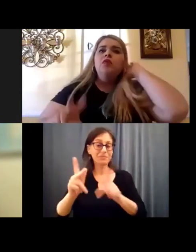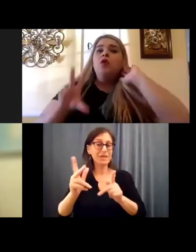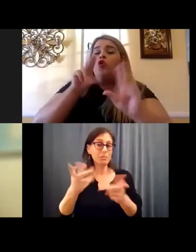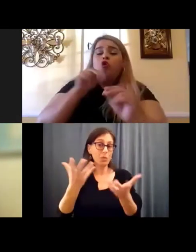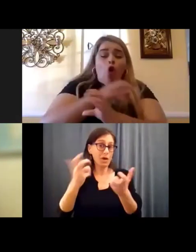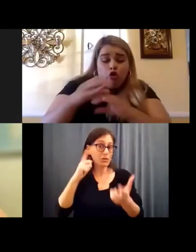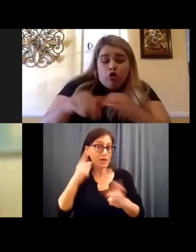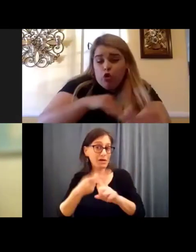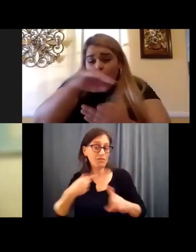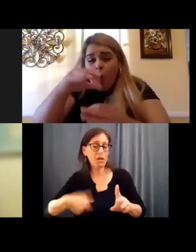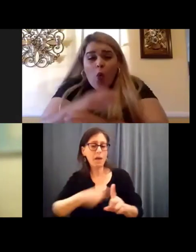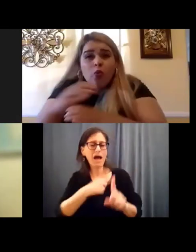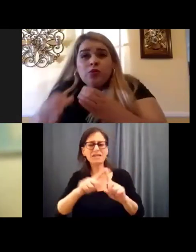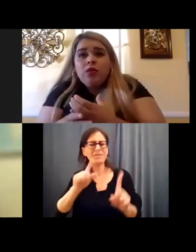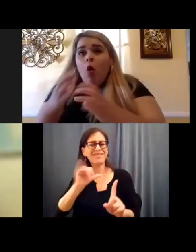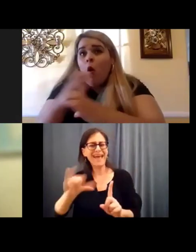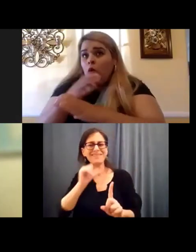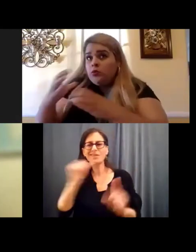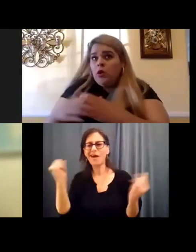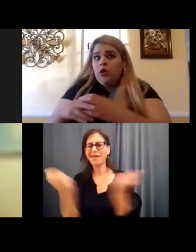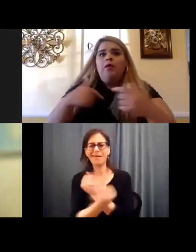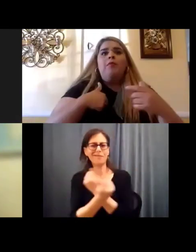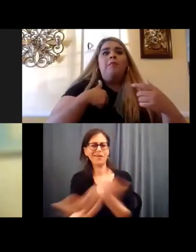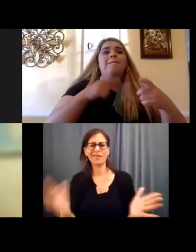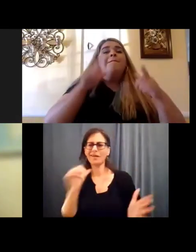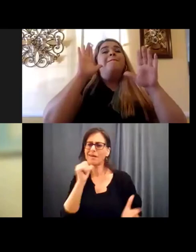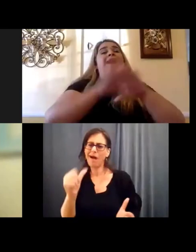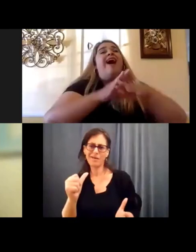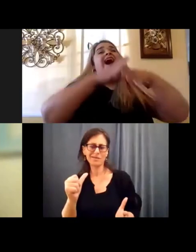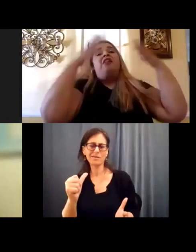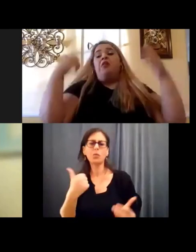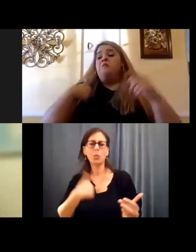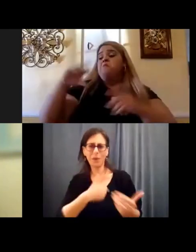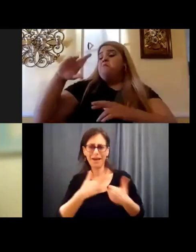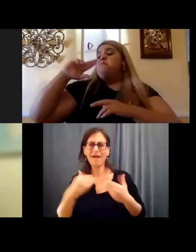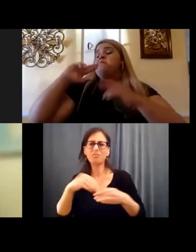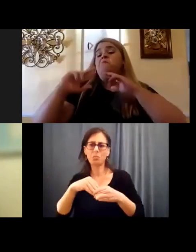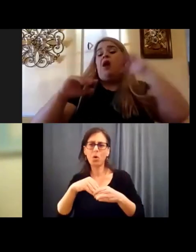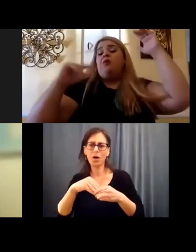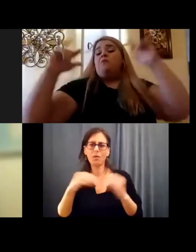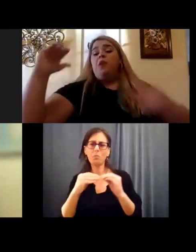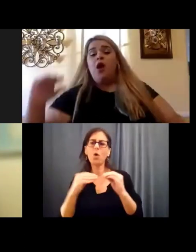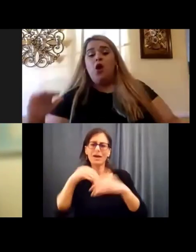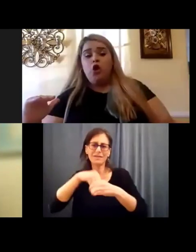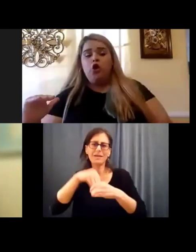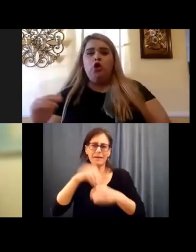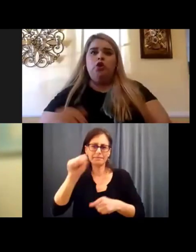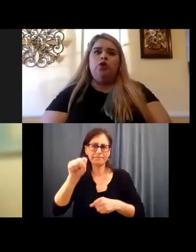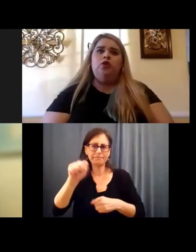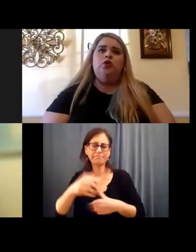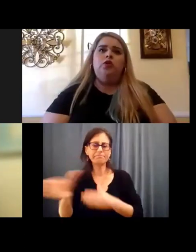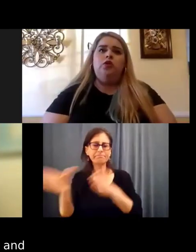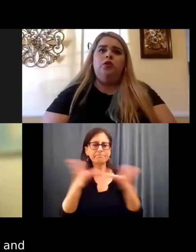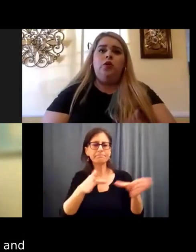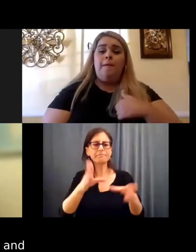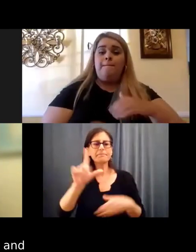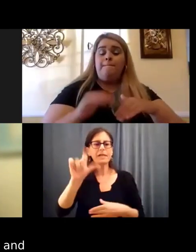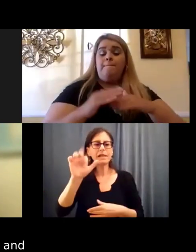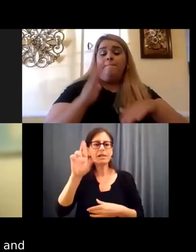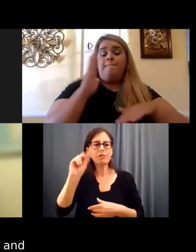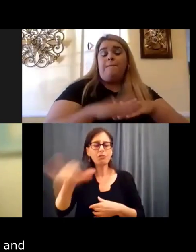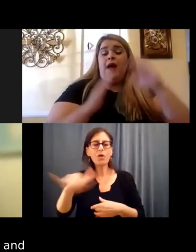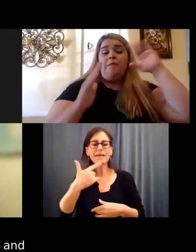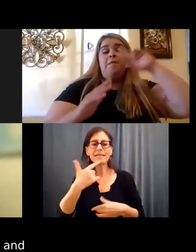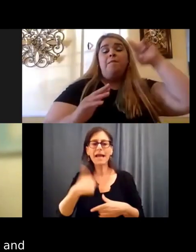are, that we're bigger than that. All right, please go ahead. So you want to. Yeah, I think